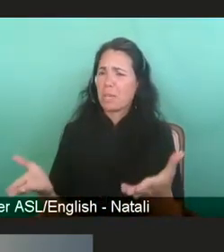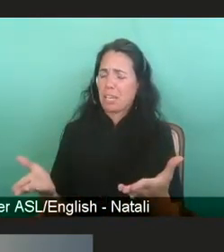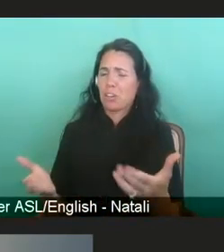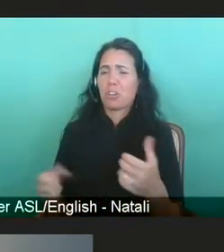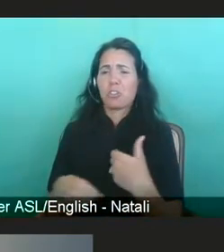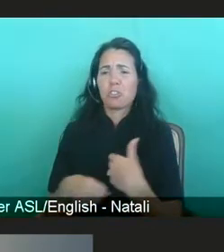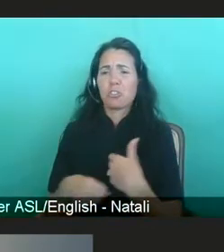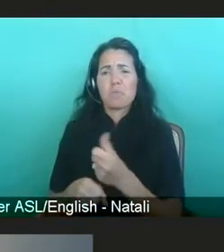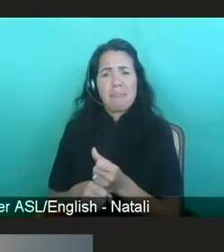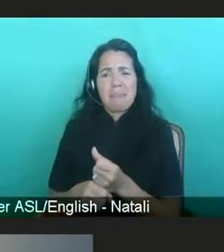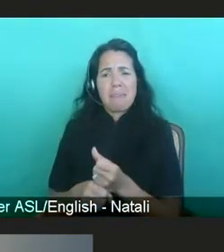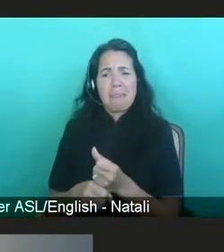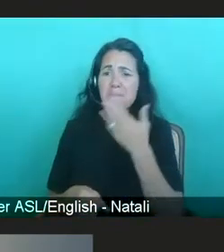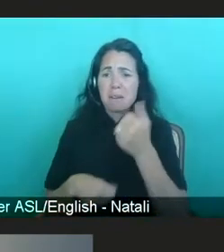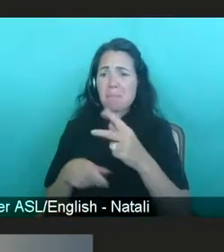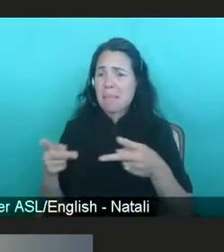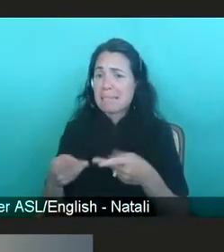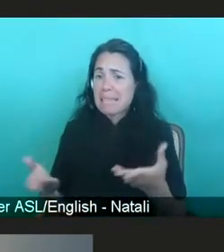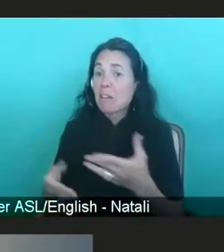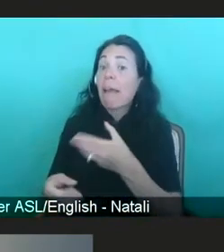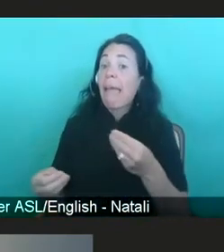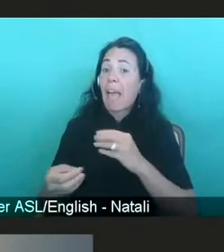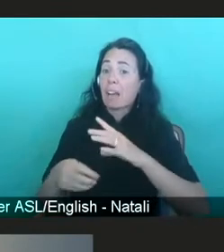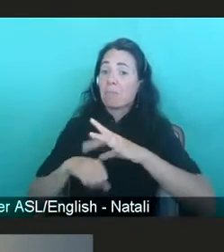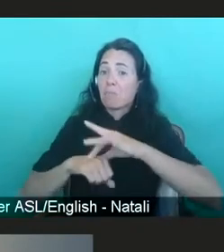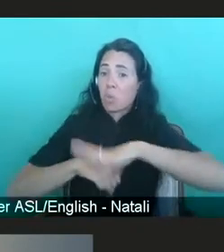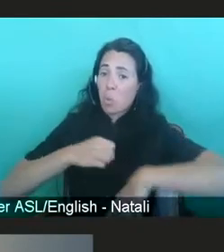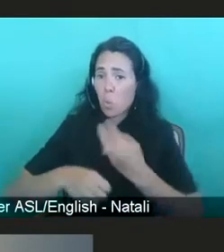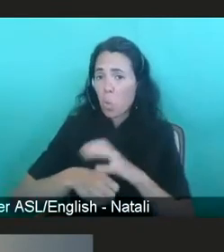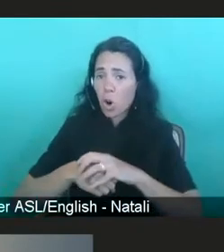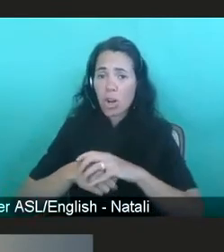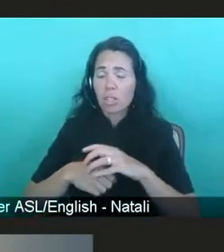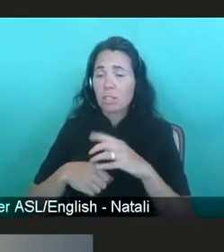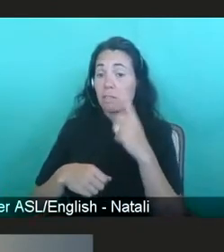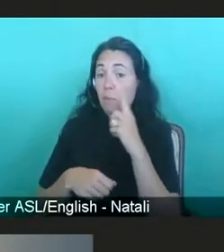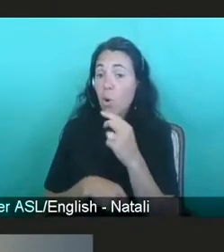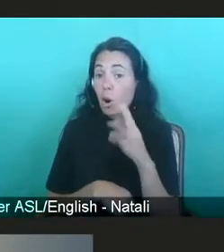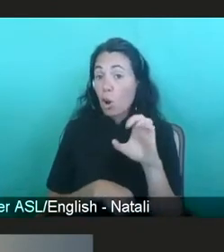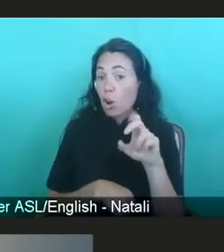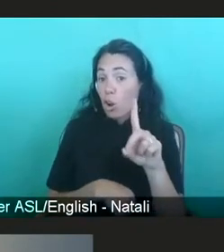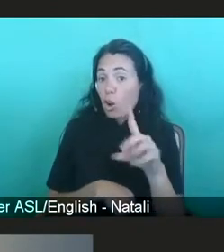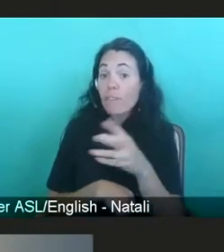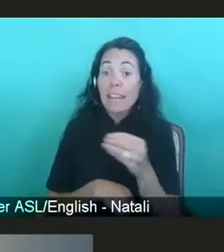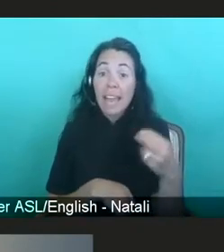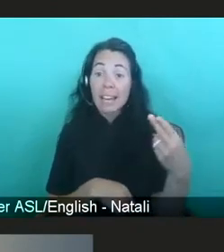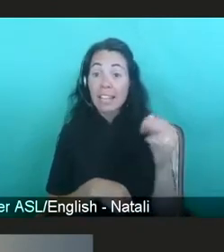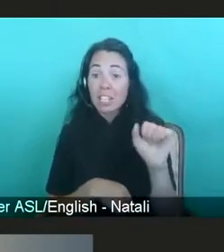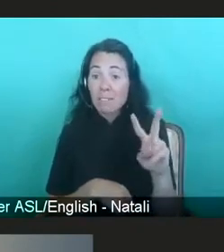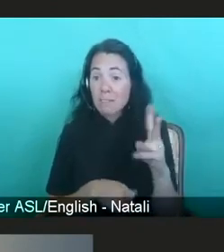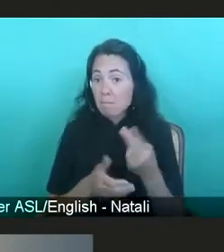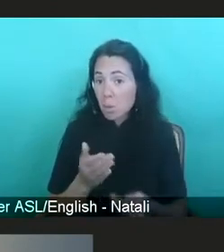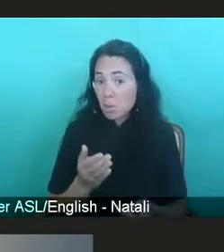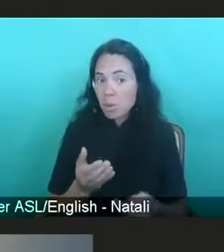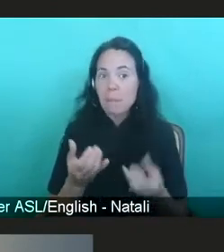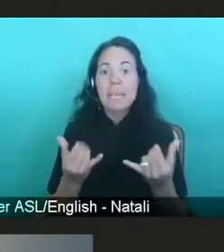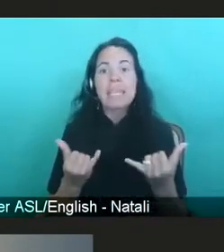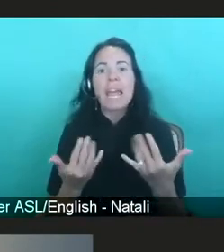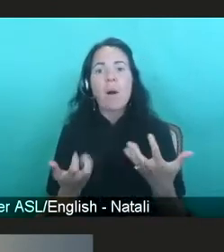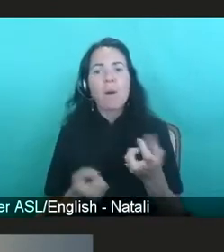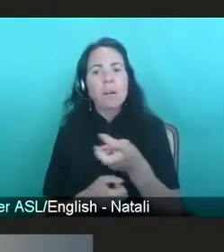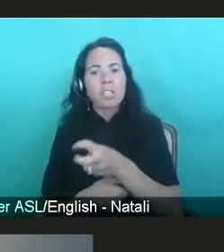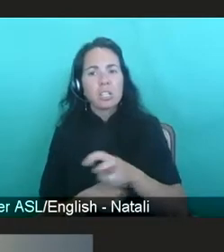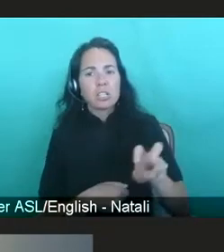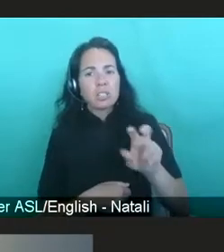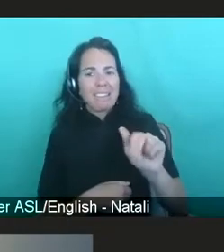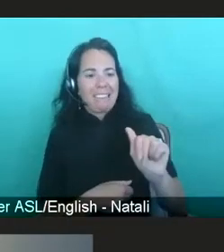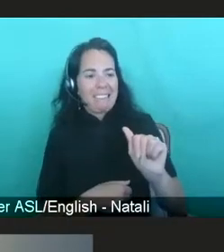everything you do, both in COVID and in HIV. But I'd like to now transition to the AMP. So, AIDS was known,